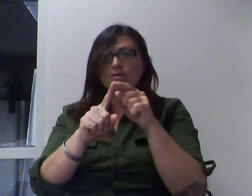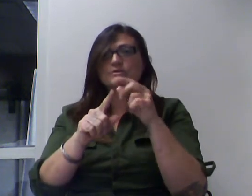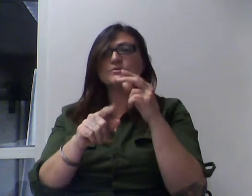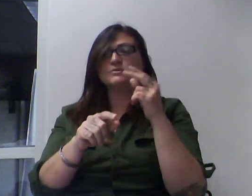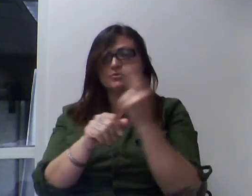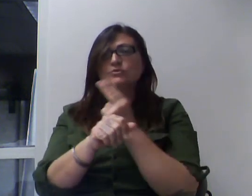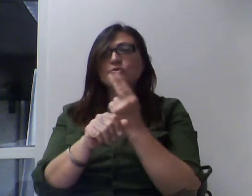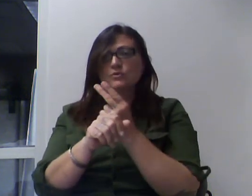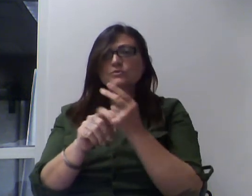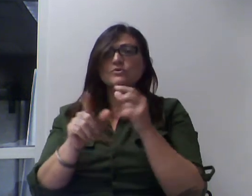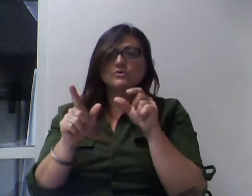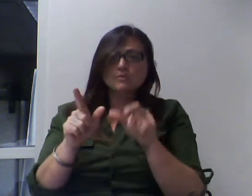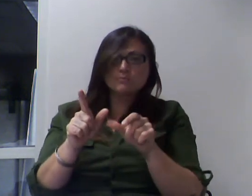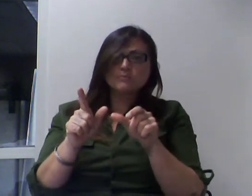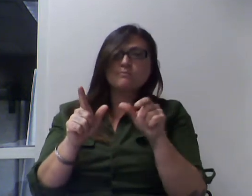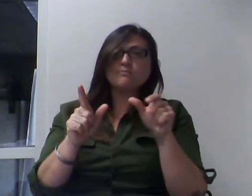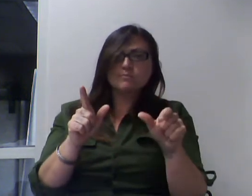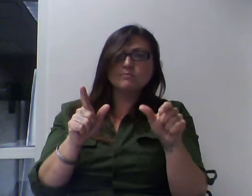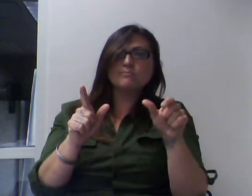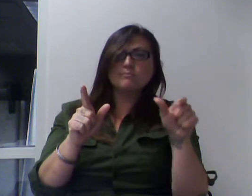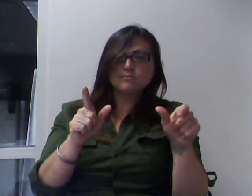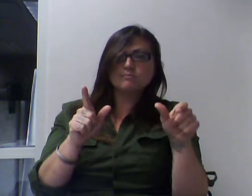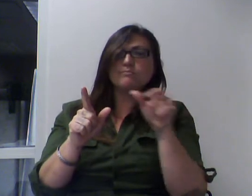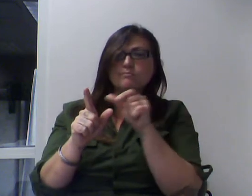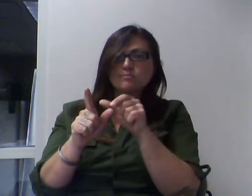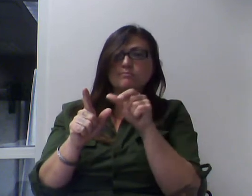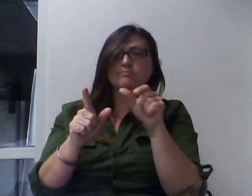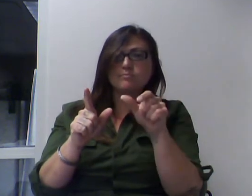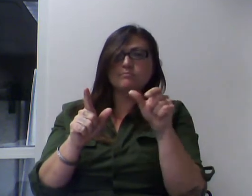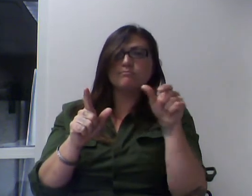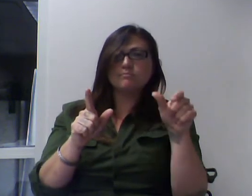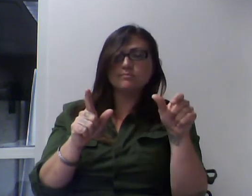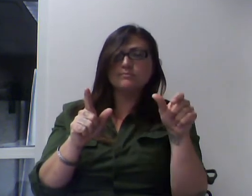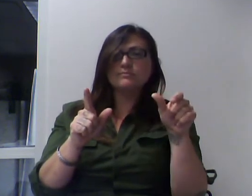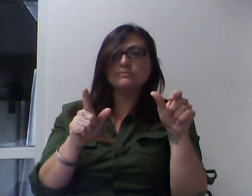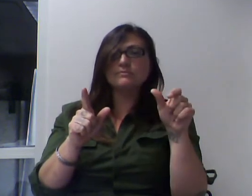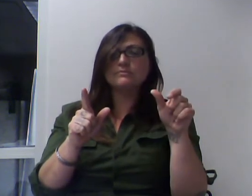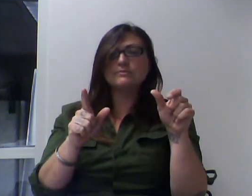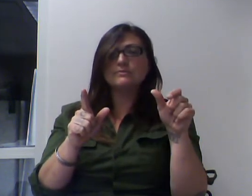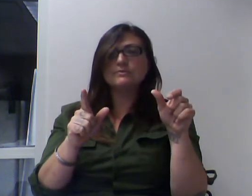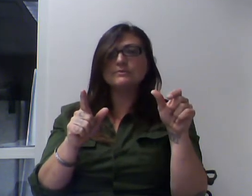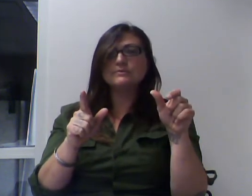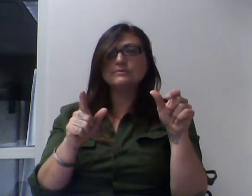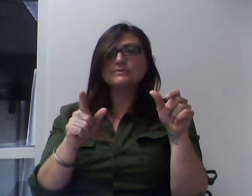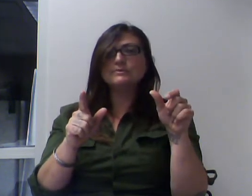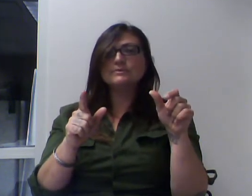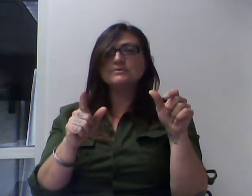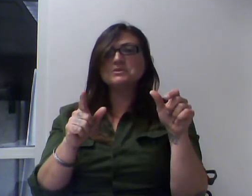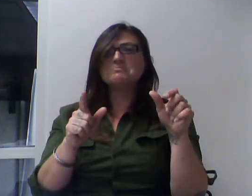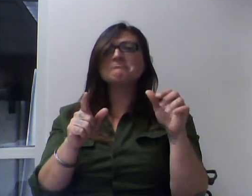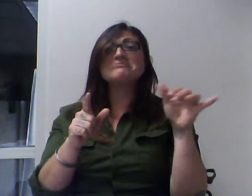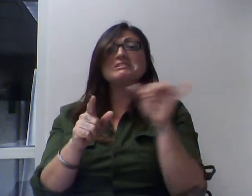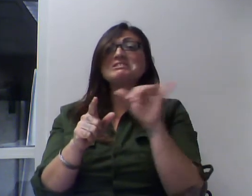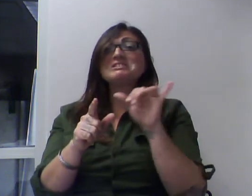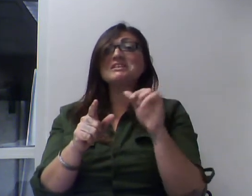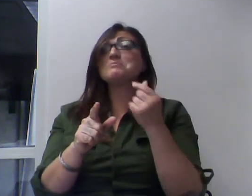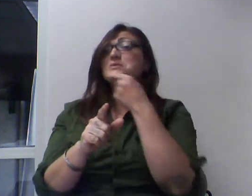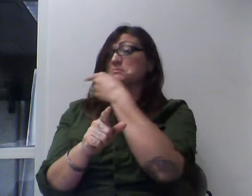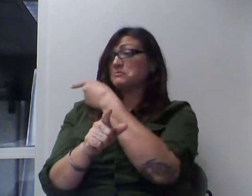They would cover them with squares. So they decide, just like the kind of segment over here, they decide